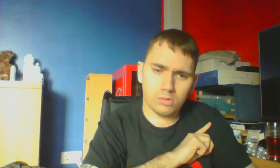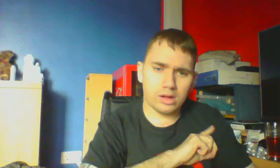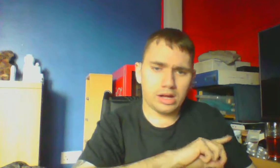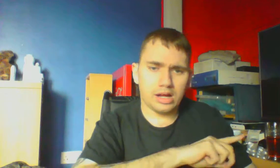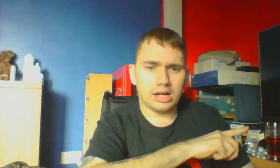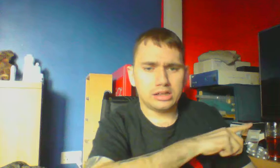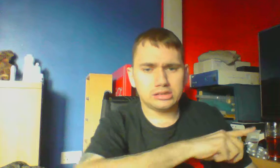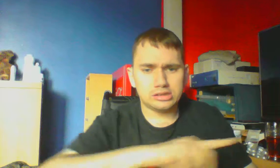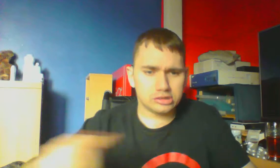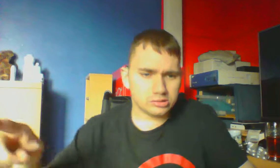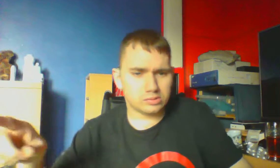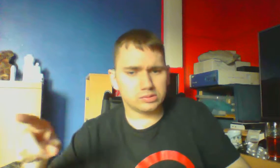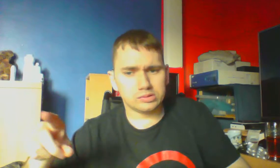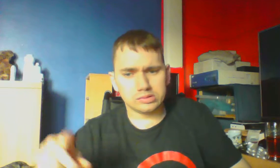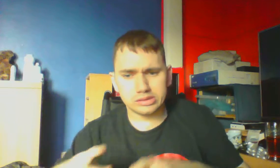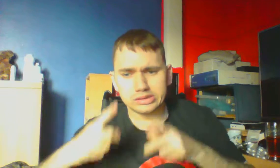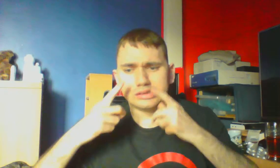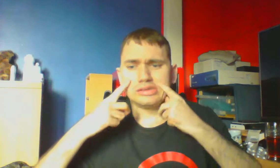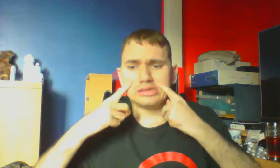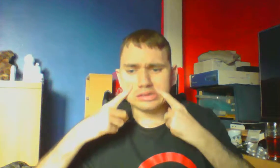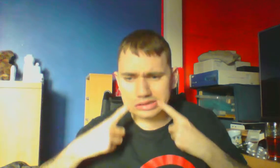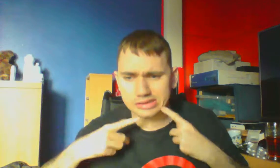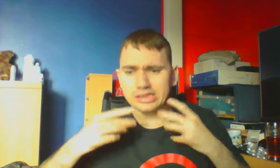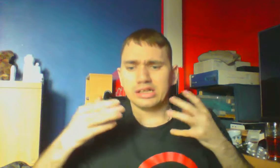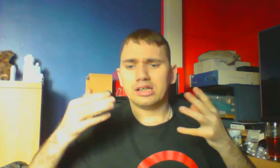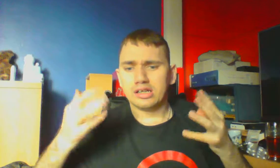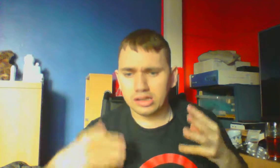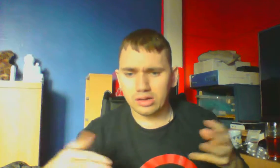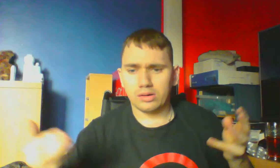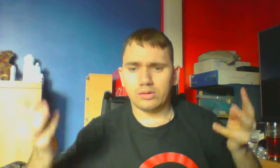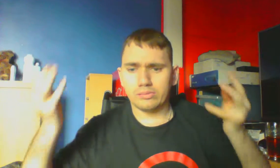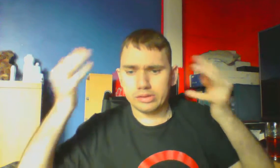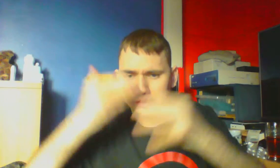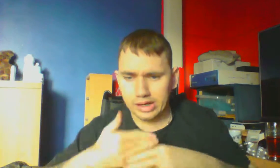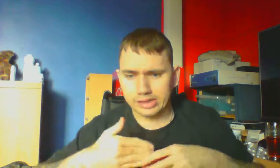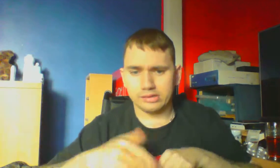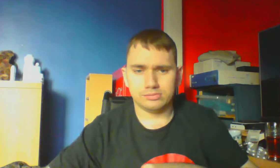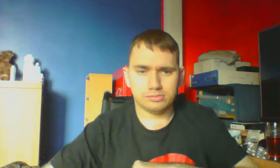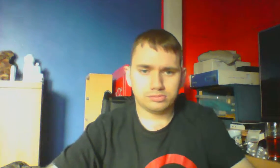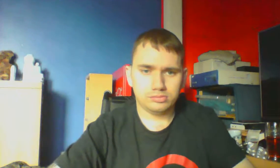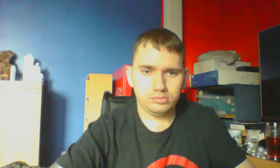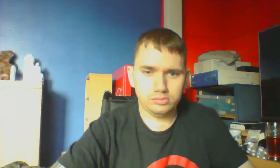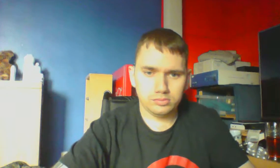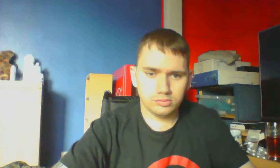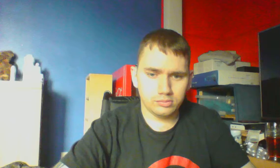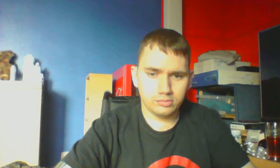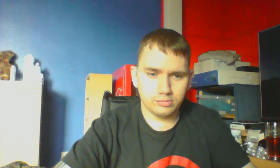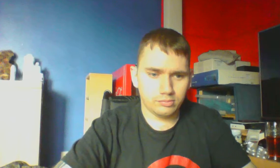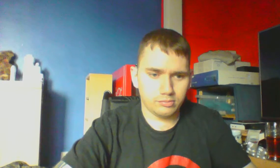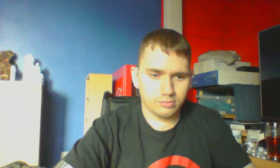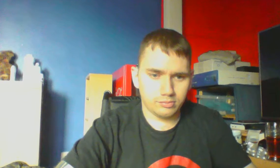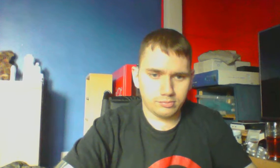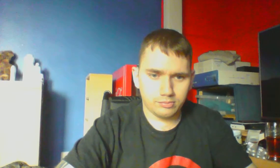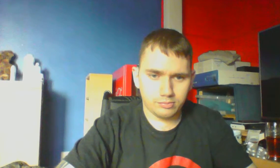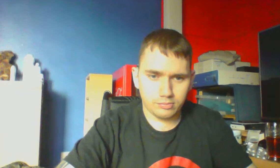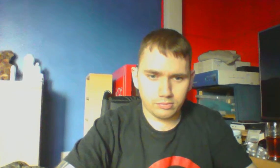my beauty She is so lucky, she's a